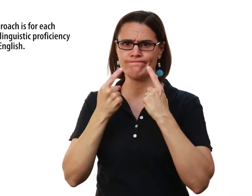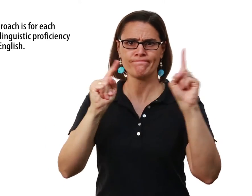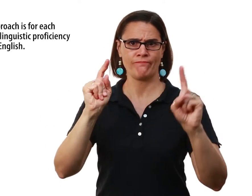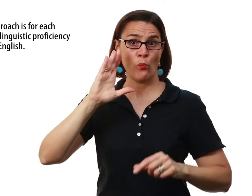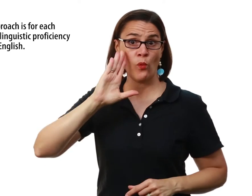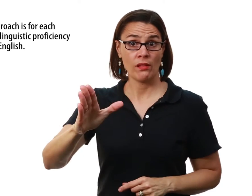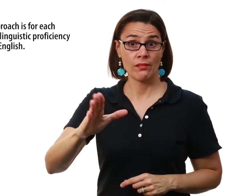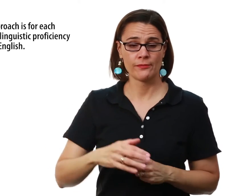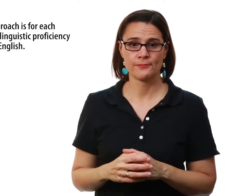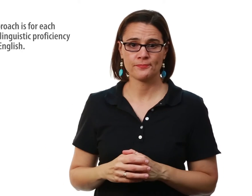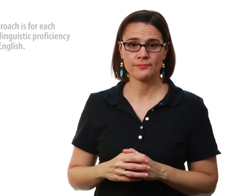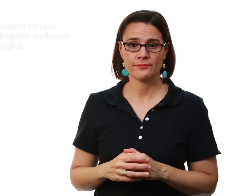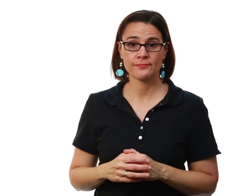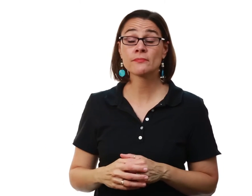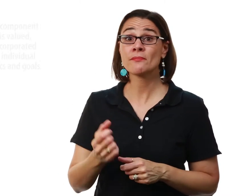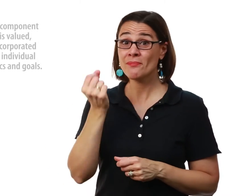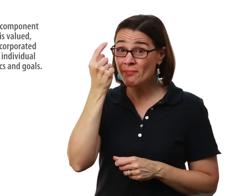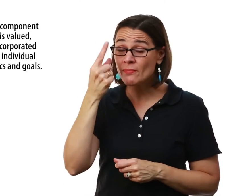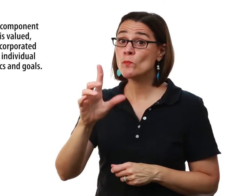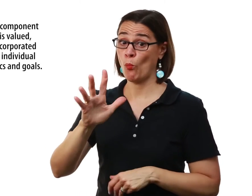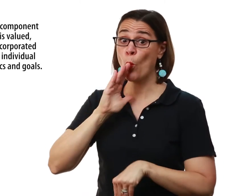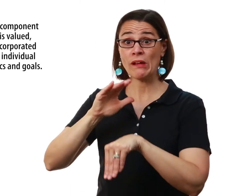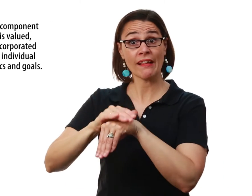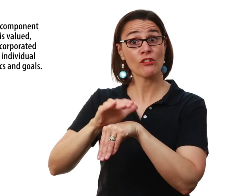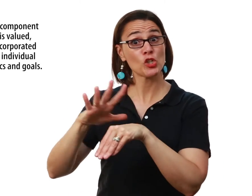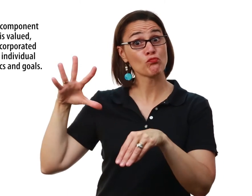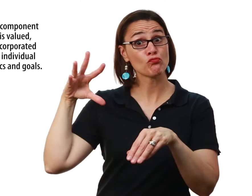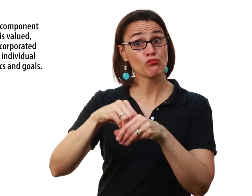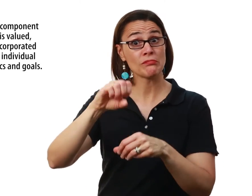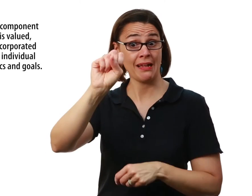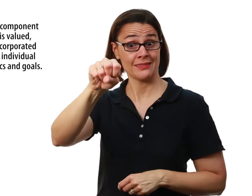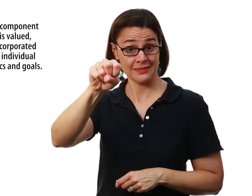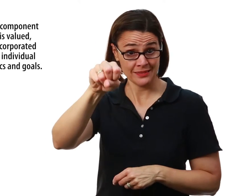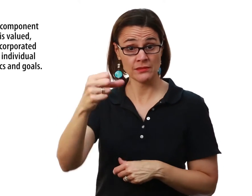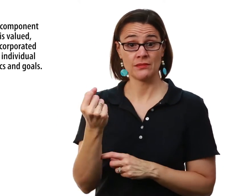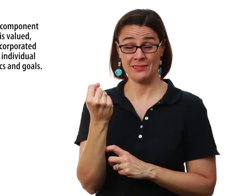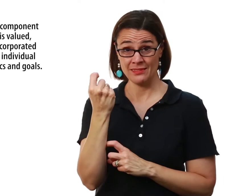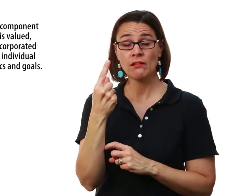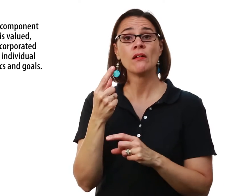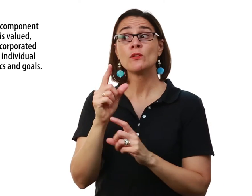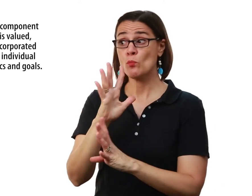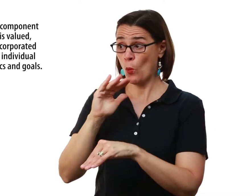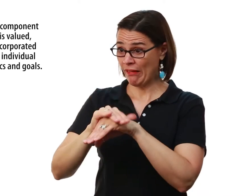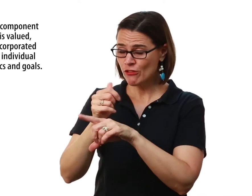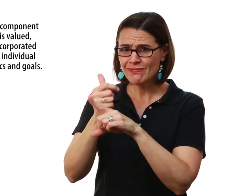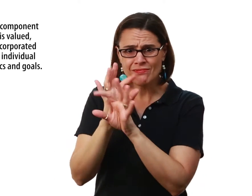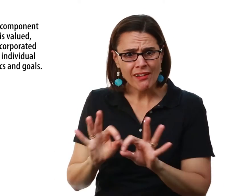ASL and in English Spoken English is a component of this approach It is valued,